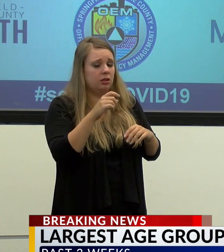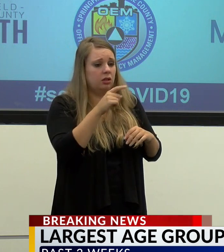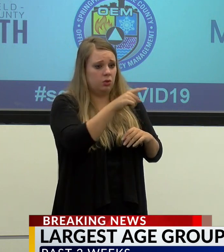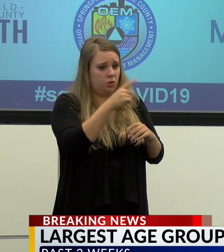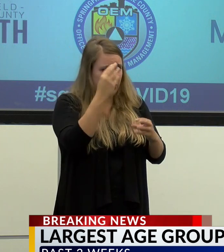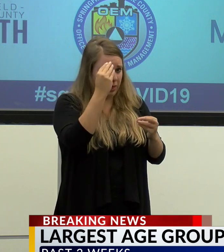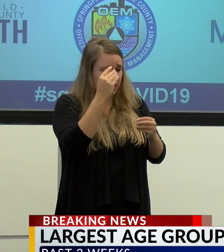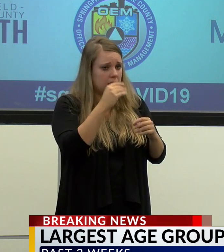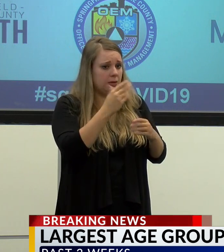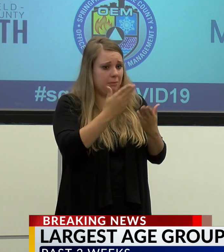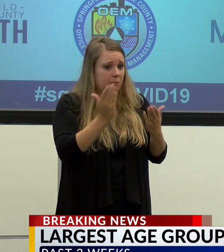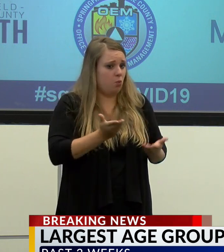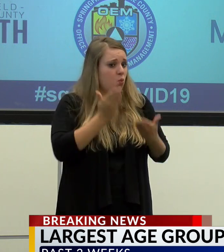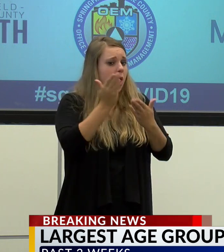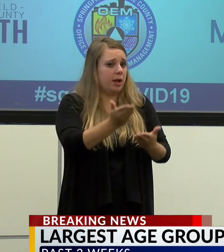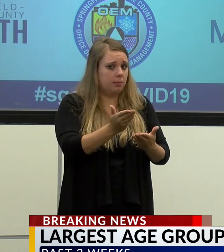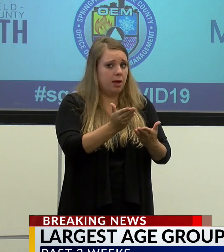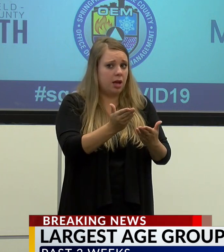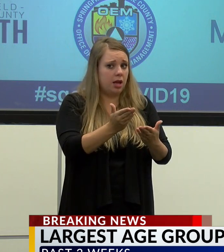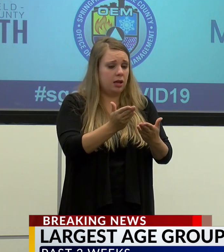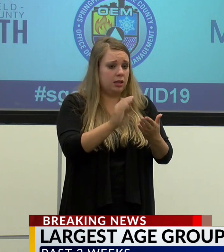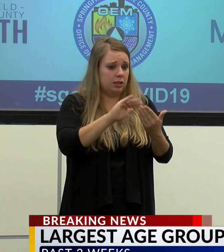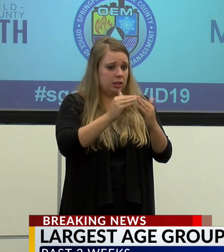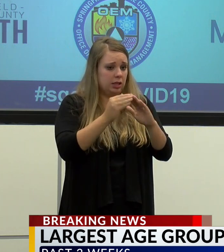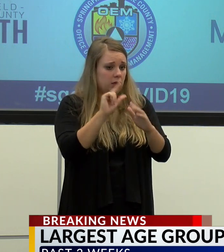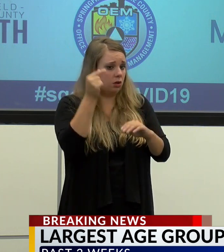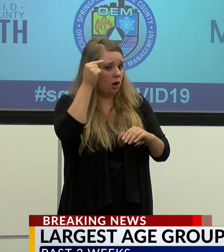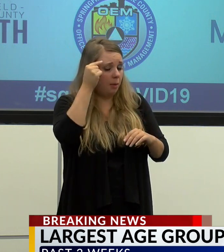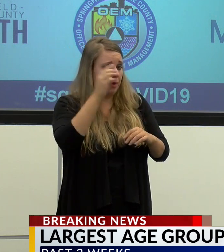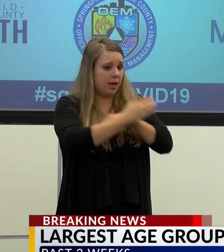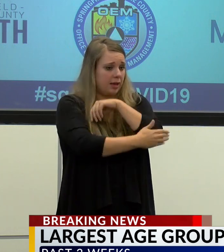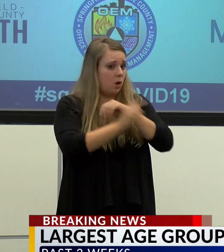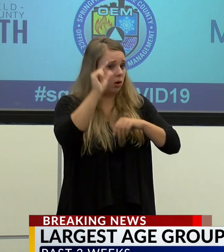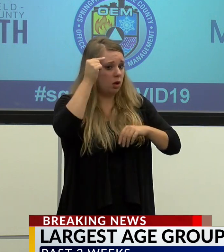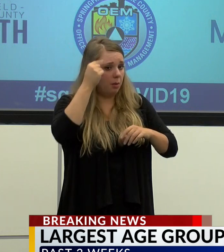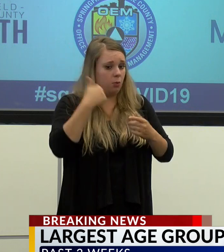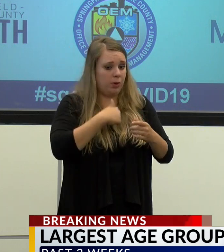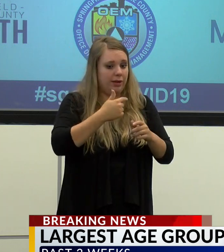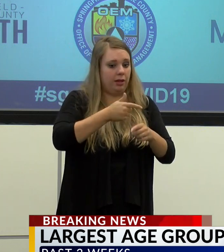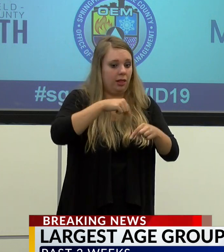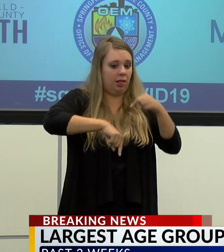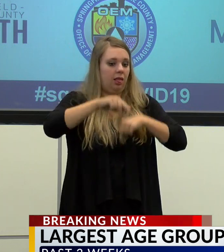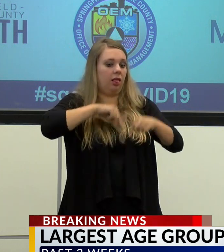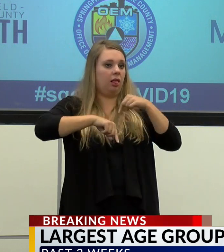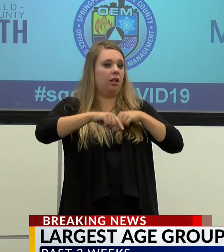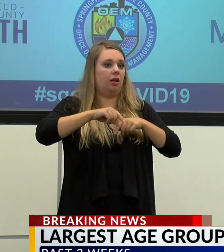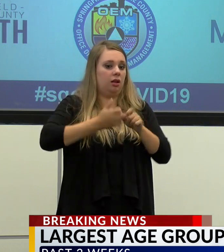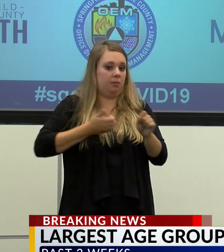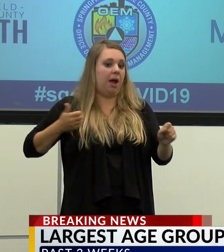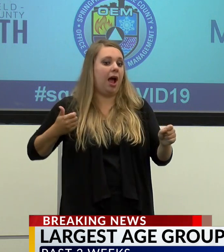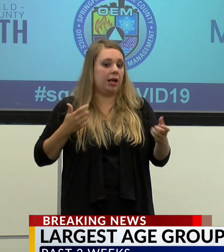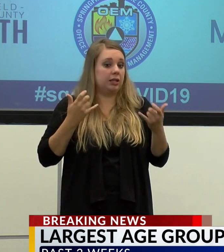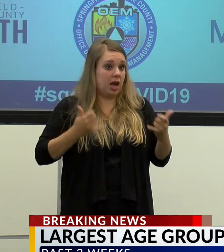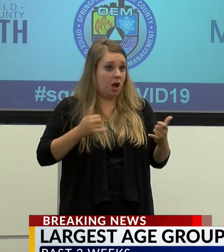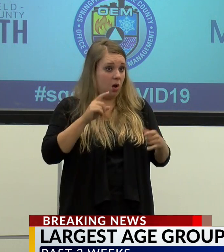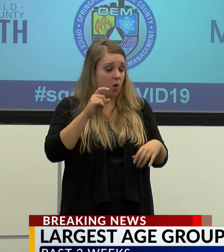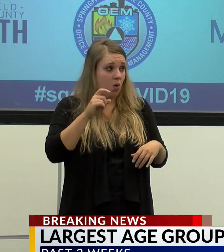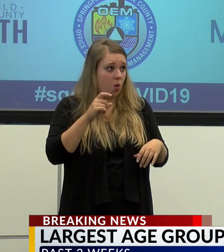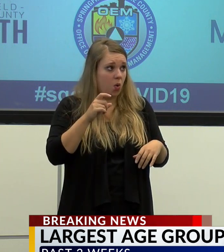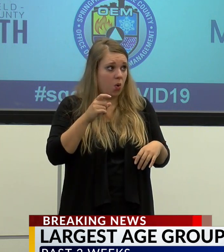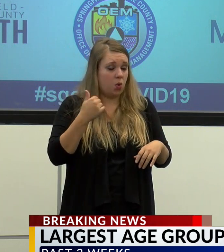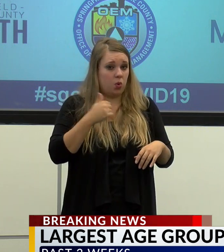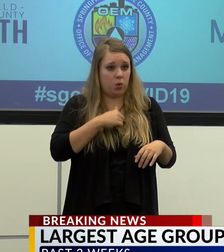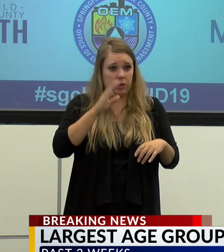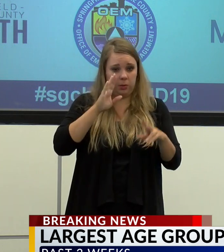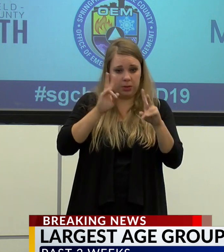maybe recommending to the city government, the county government that we take a step back in our coming forward? So we're going to take a